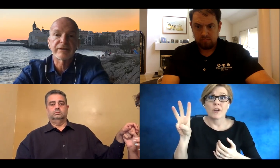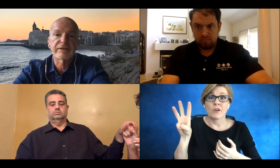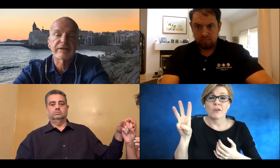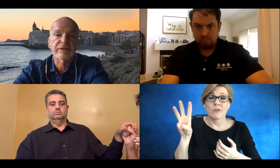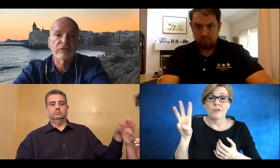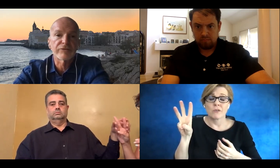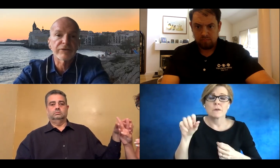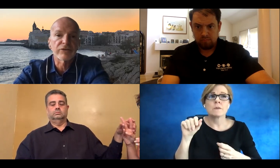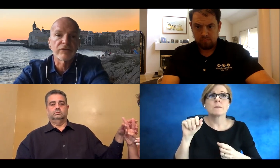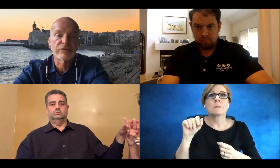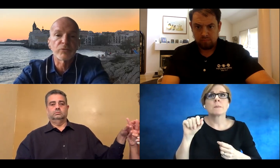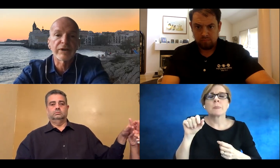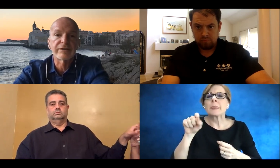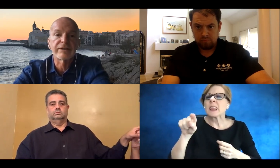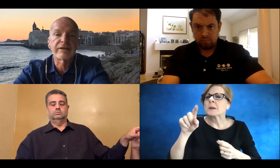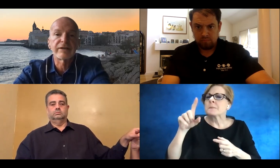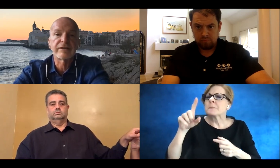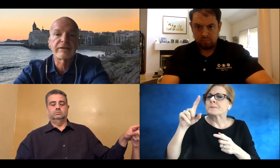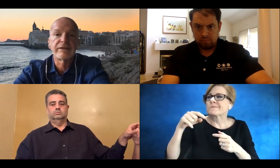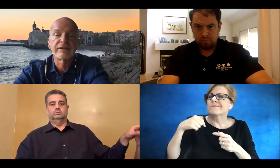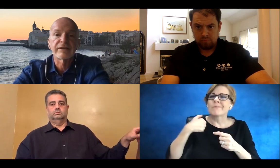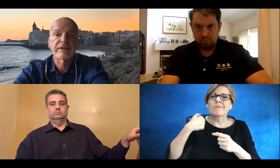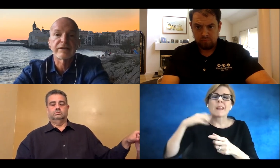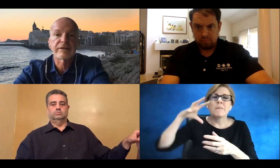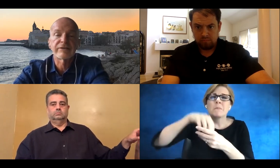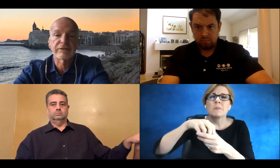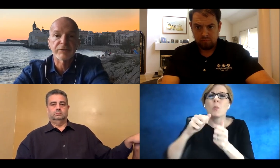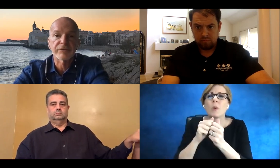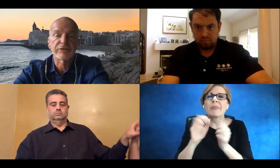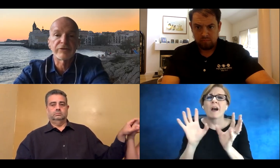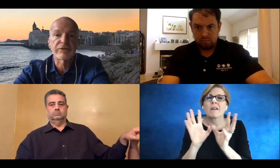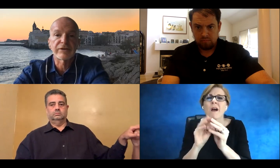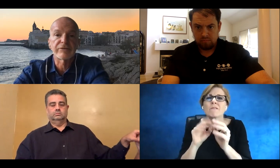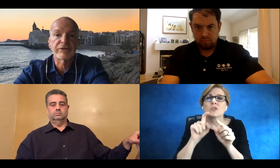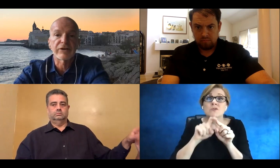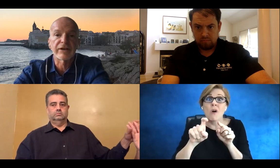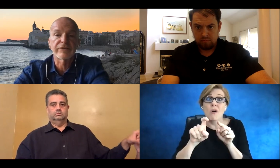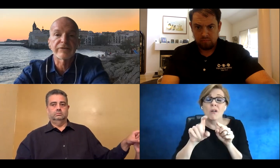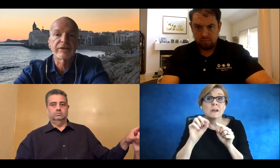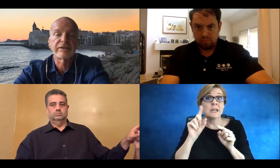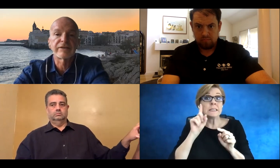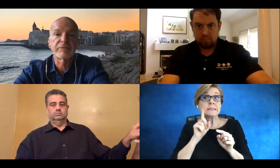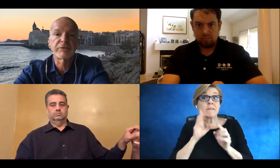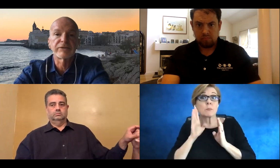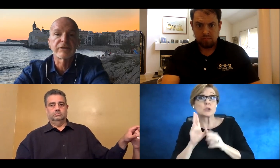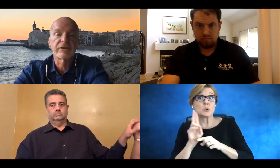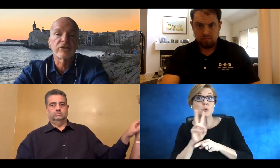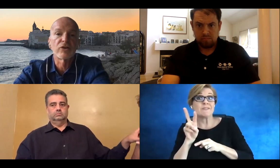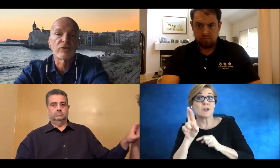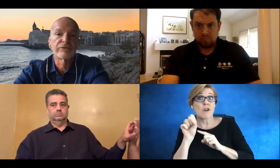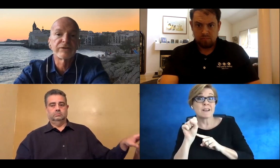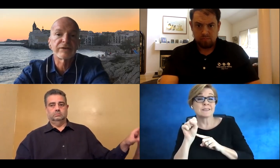been in conference calls when a deaf person using VRS, the interpreter